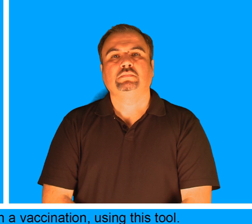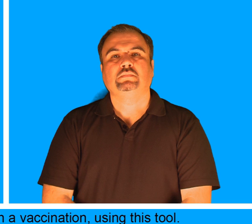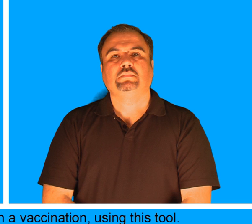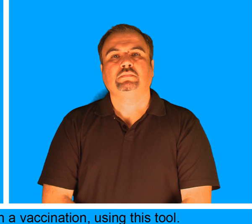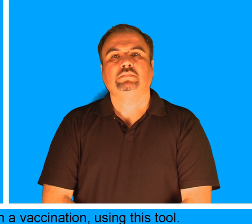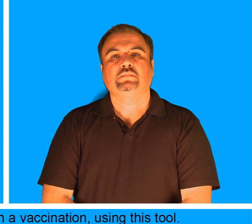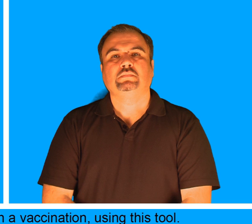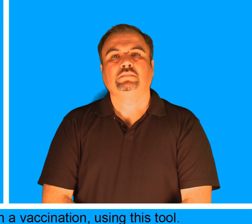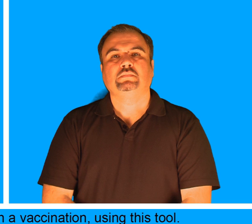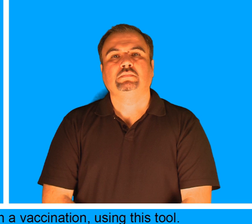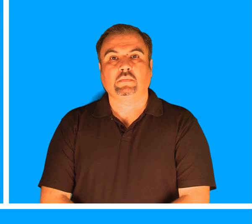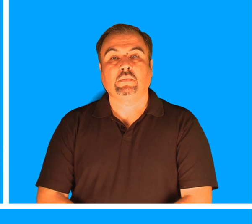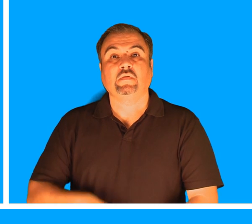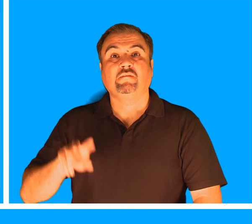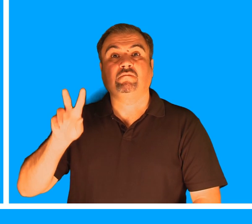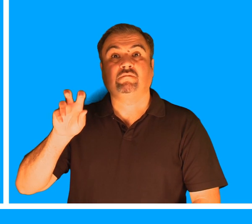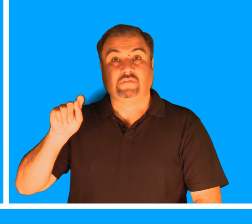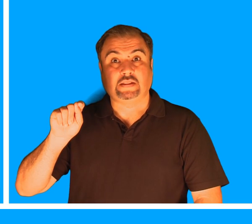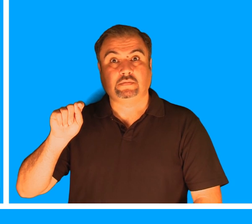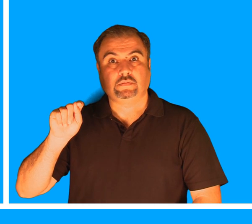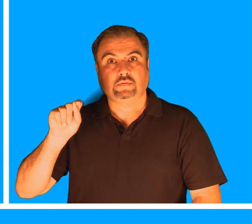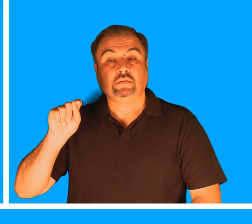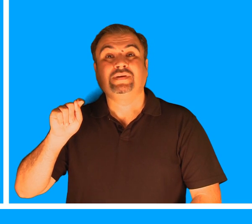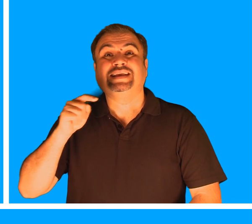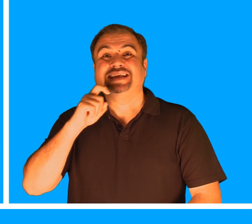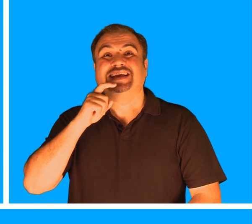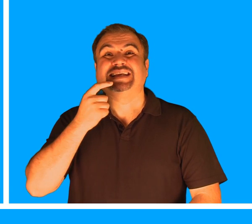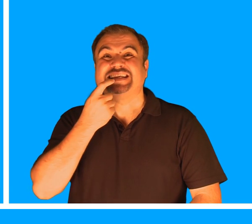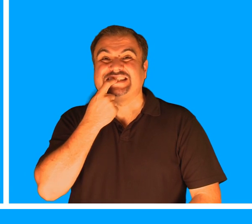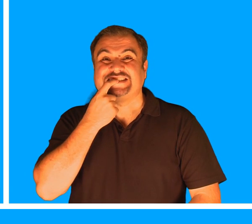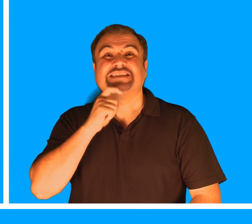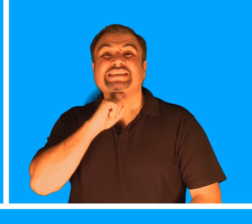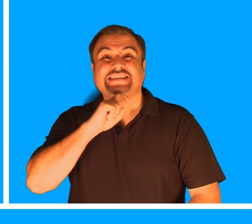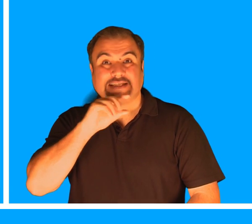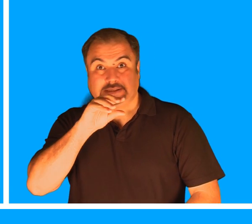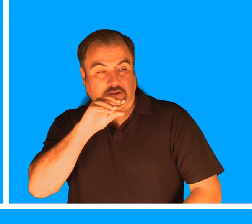the dog from sickness. The vet is using a medical tool to check the dog's ears.